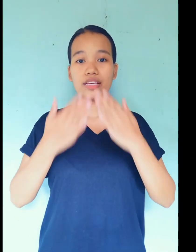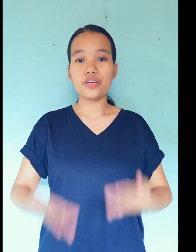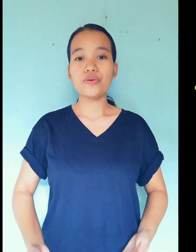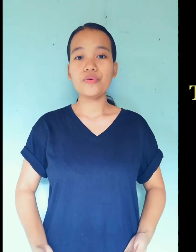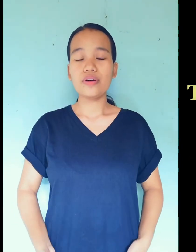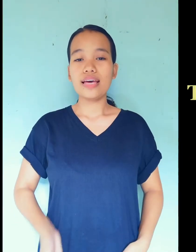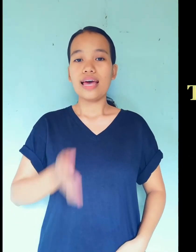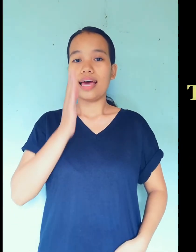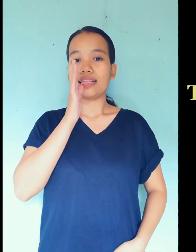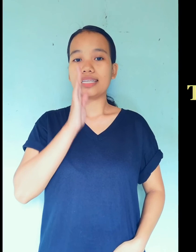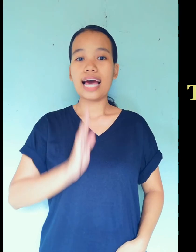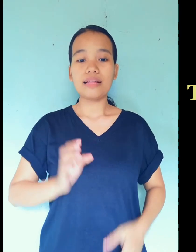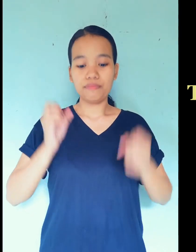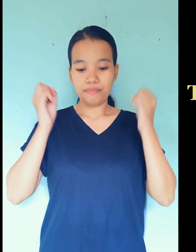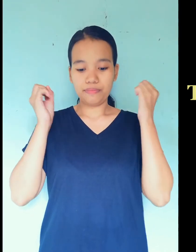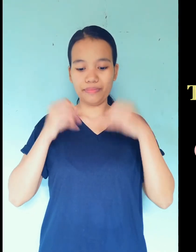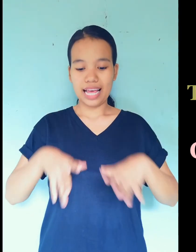you and God bless.